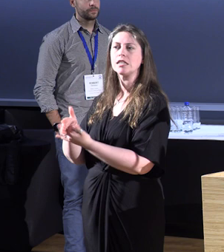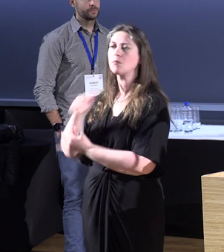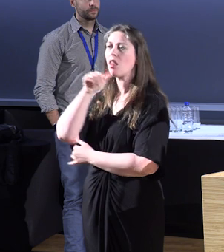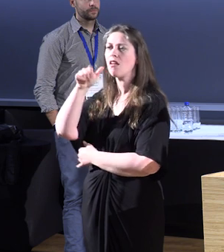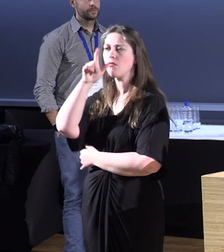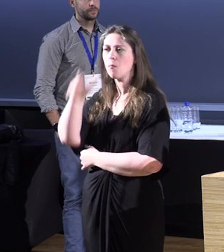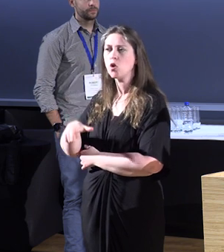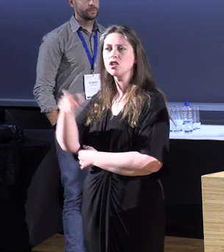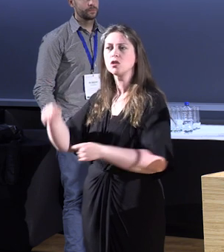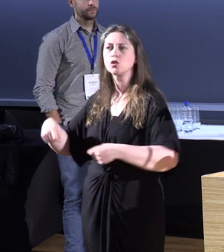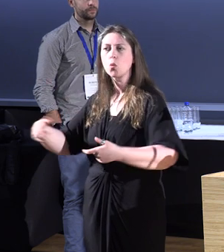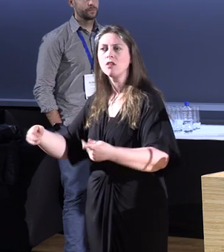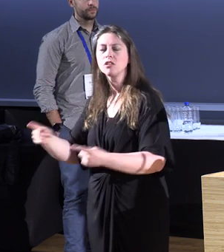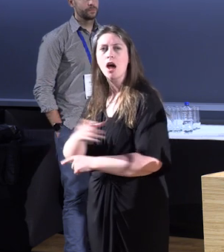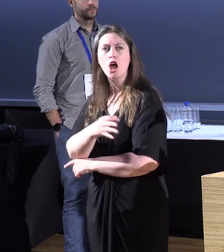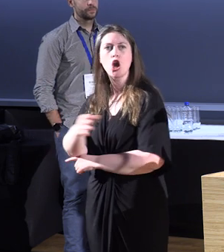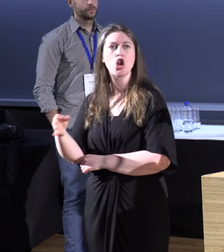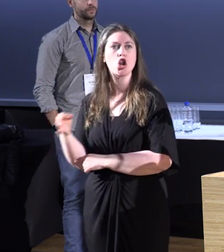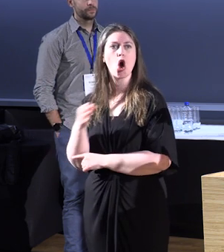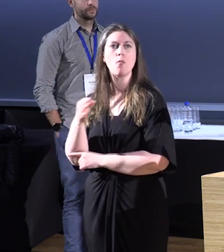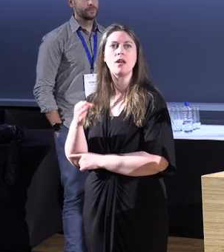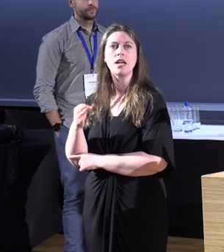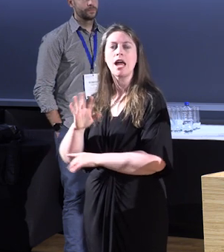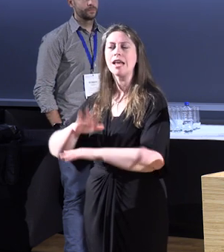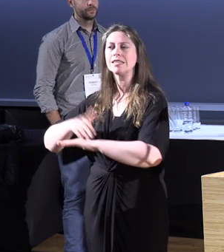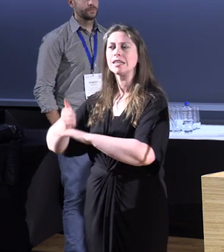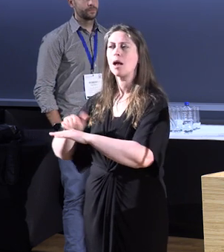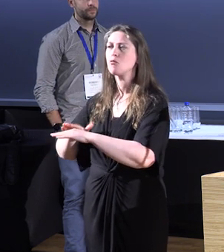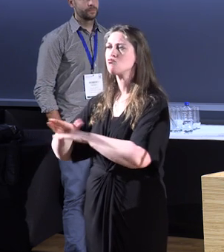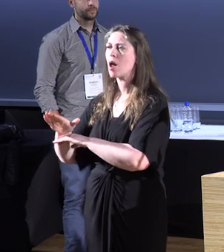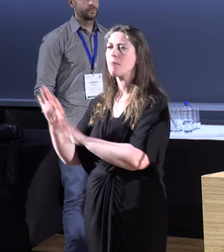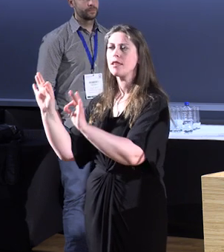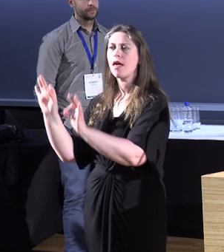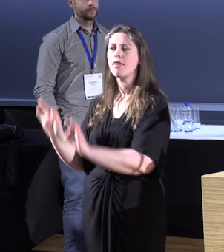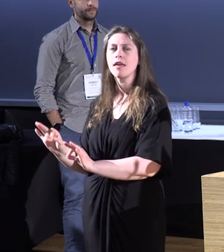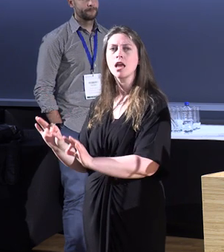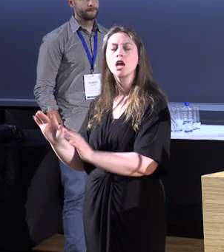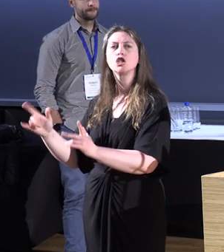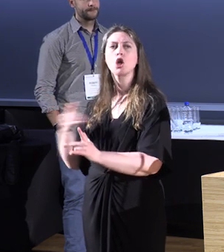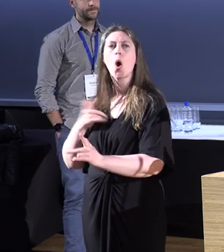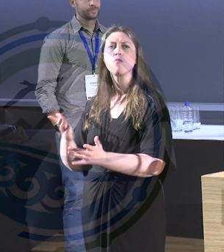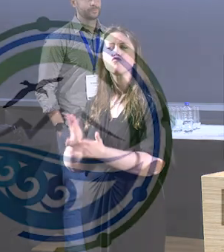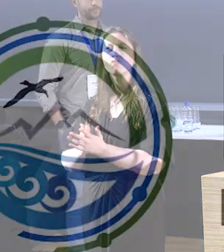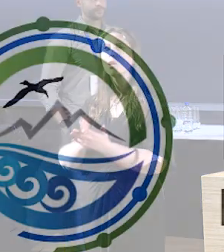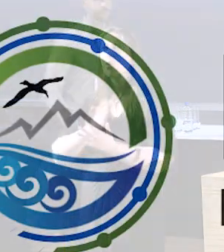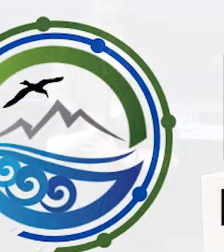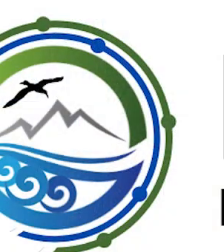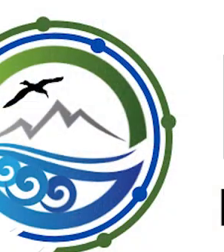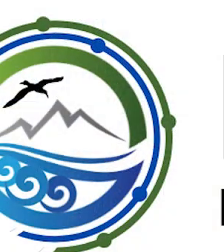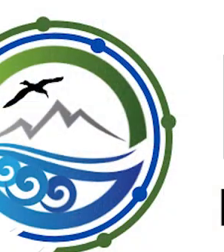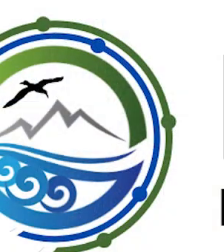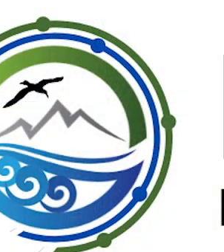wheelchairs but nobody's made the ramp there and things like that. So that's what I was urging people to think about.